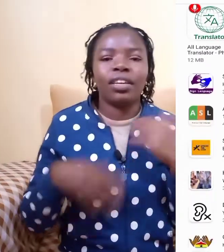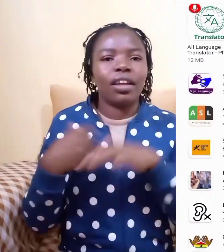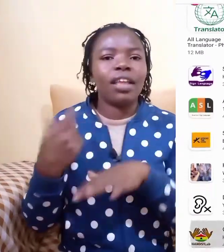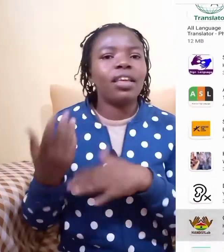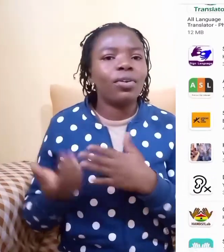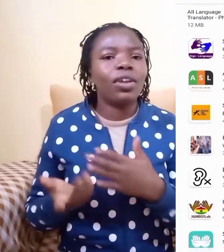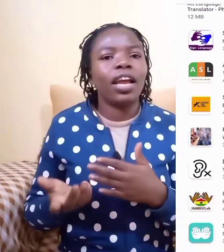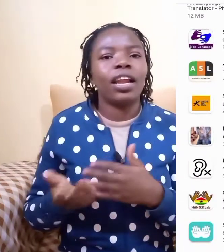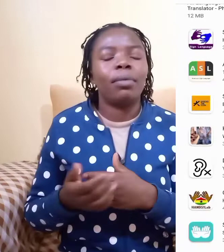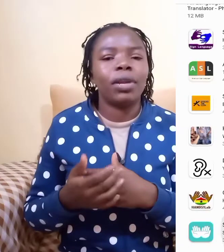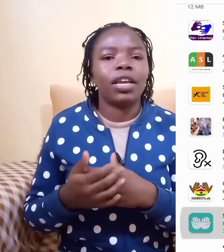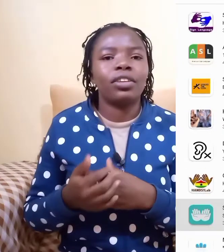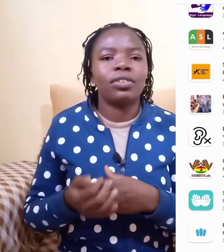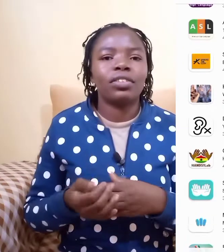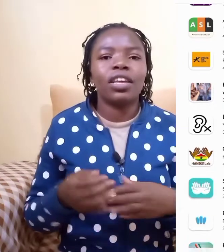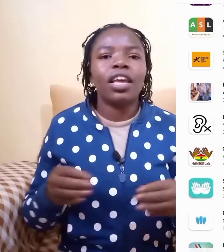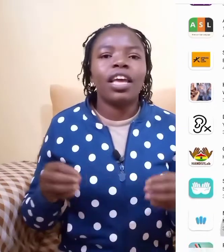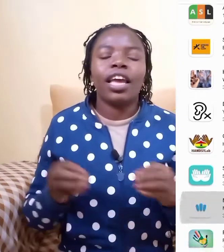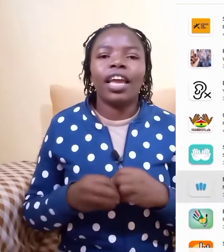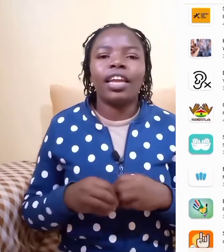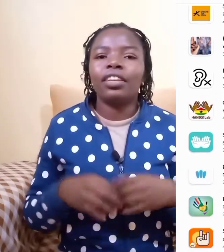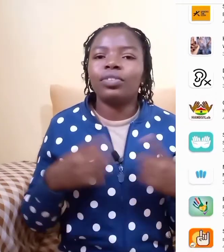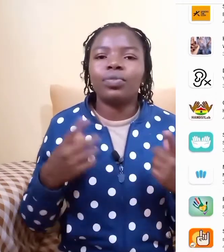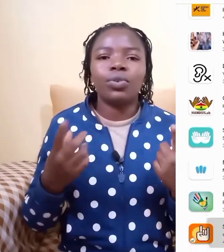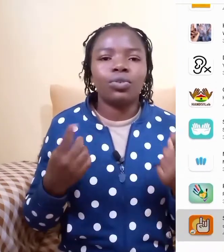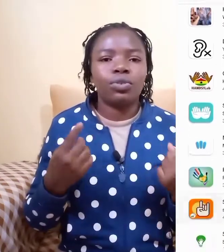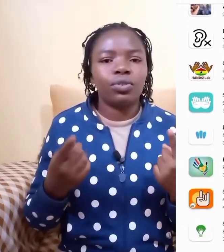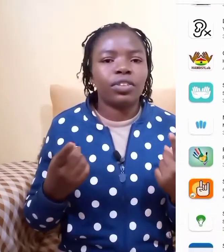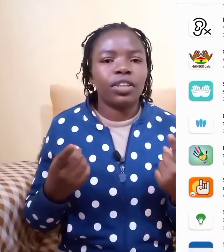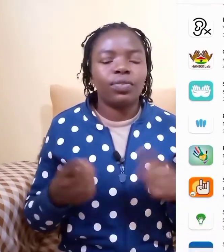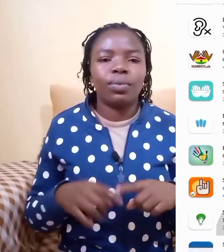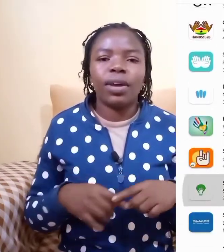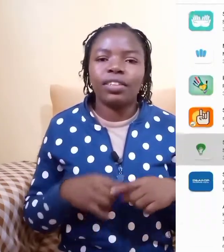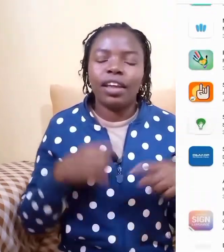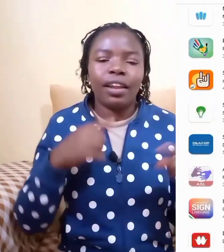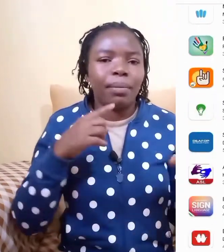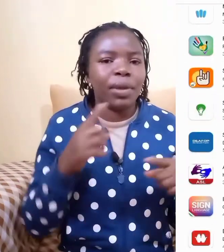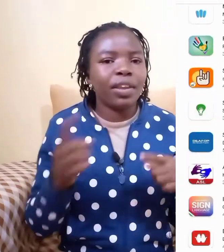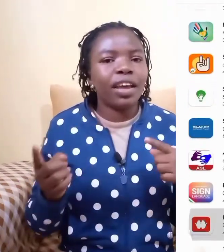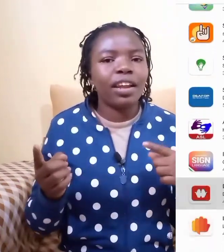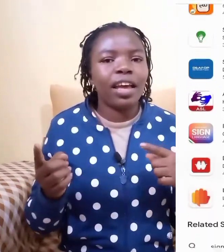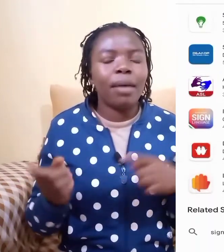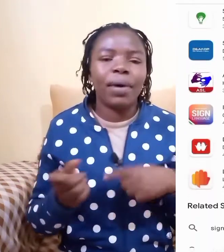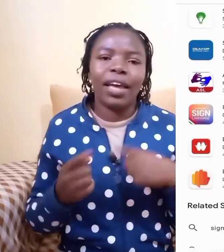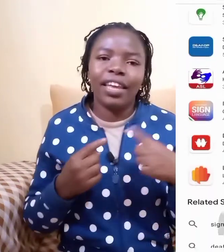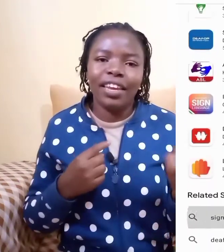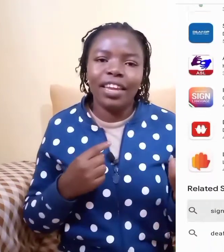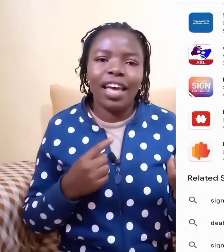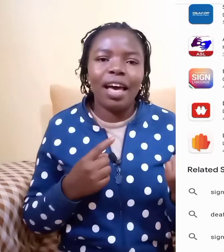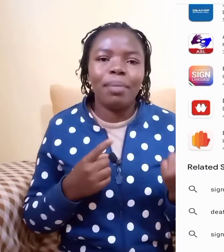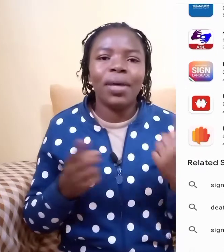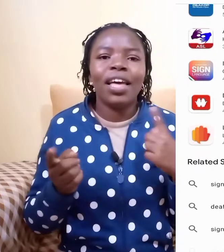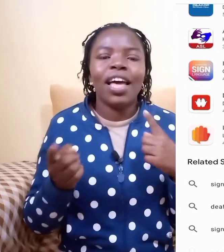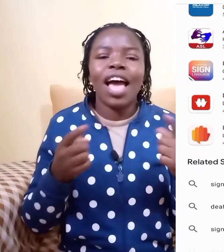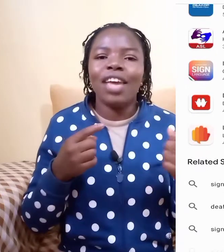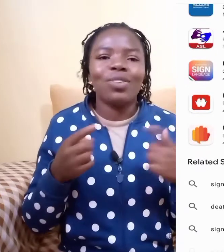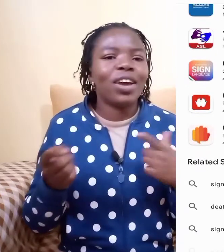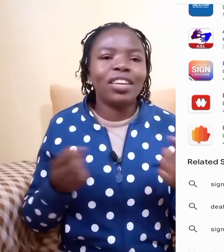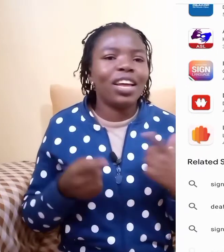and other online applications and it is for you to choose if you want an american app a hindi app a ugandan